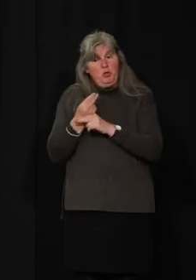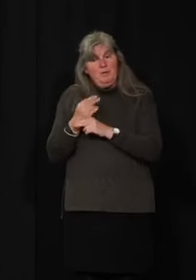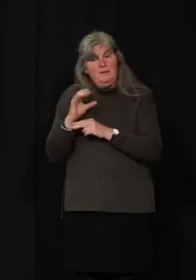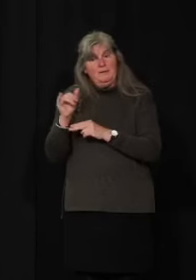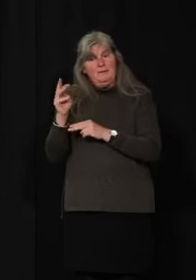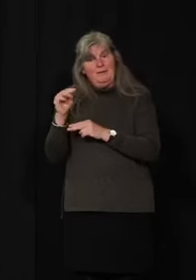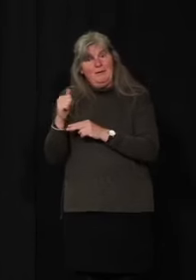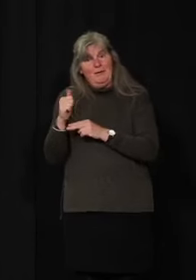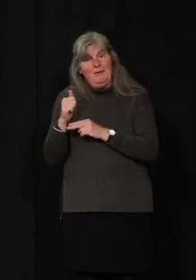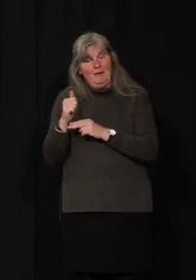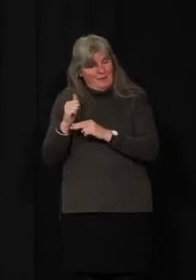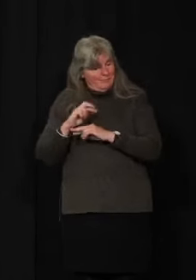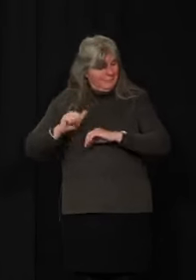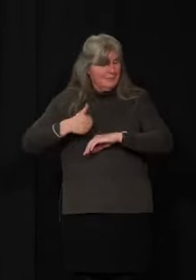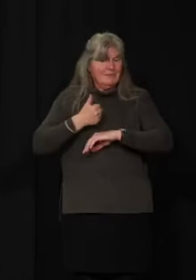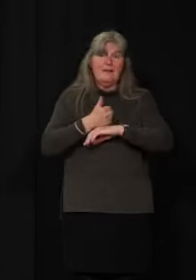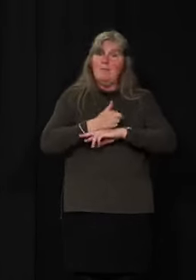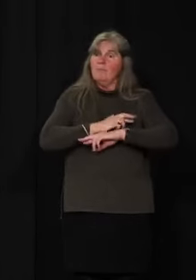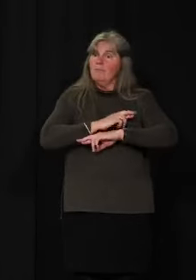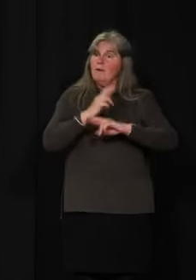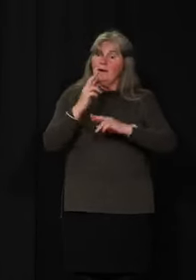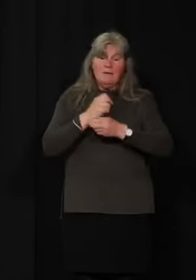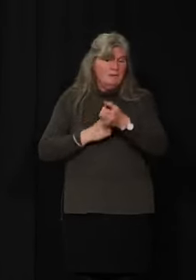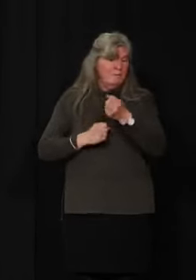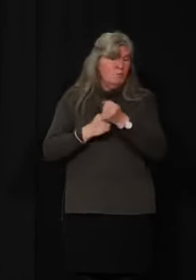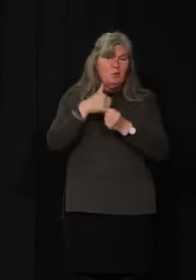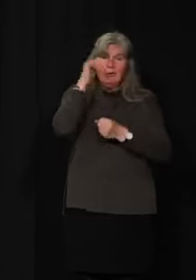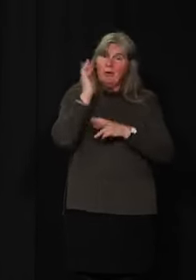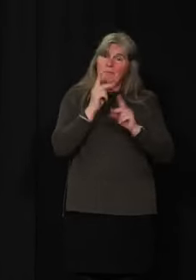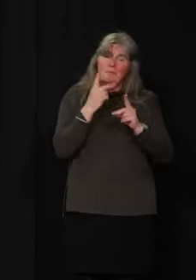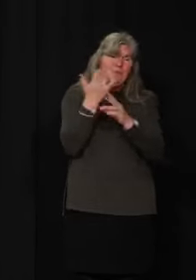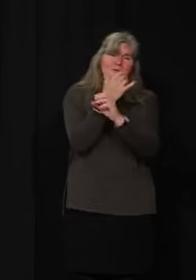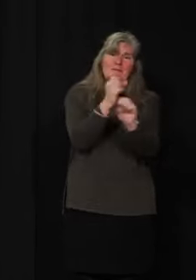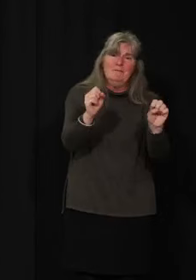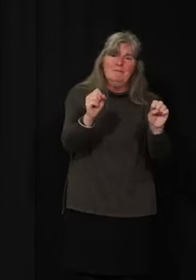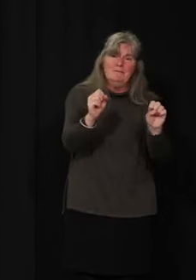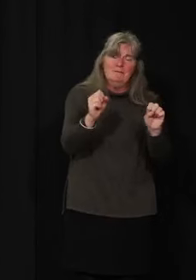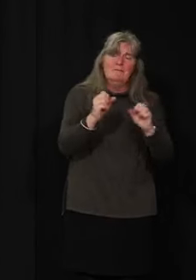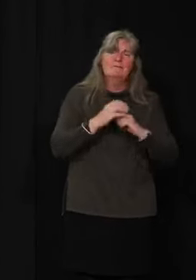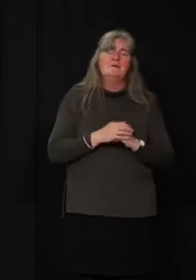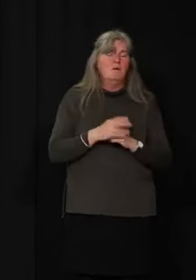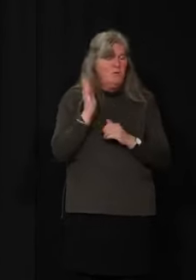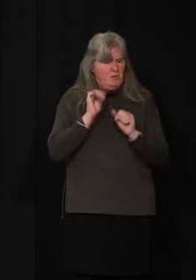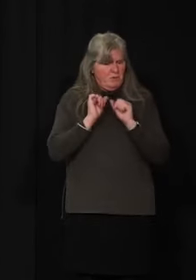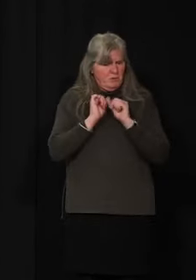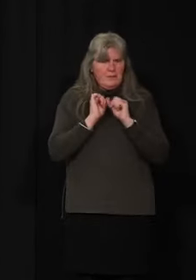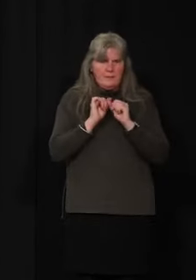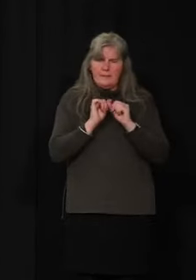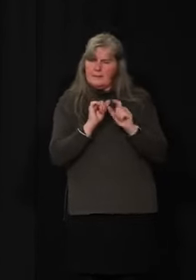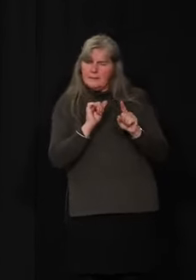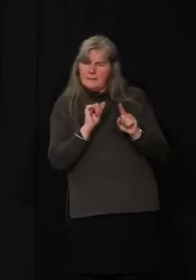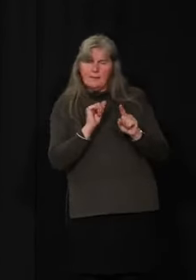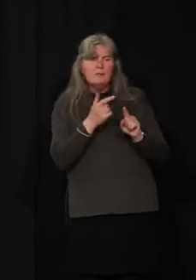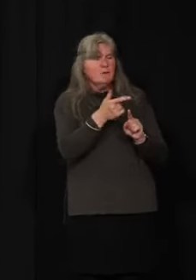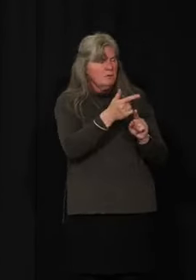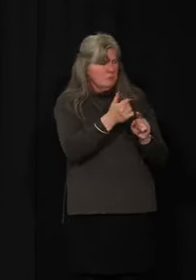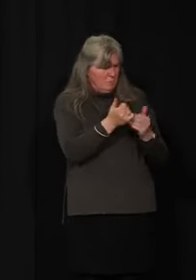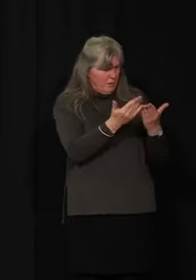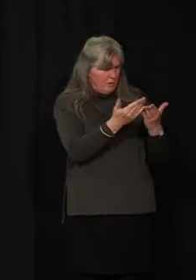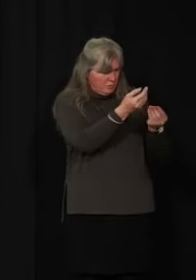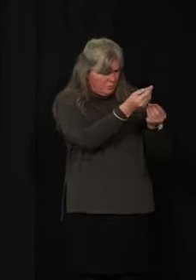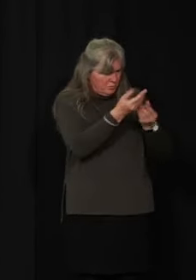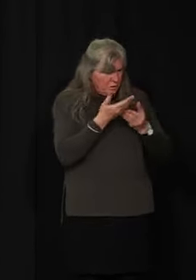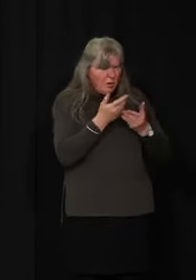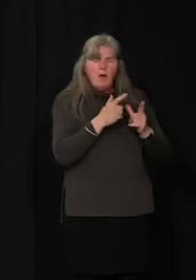and support them through these challenging times. We continue to act based upon the recommendations of Dr.